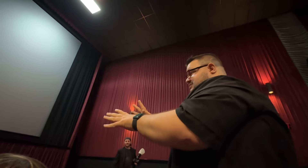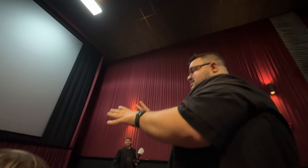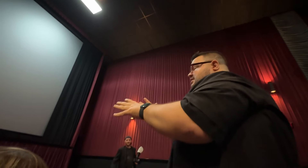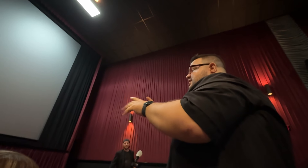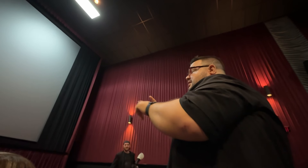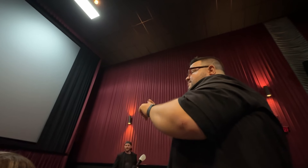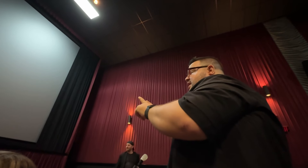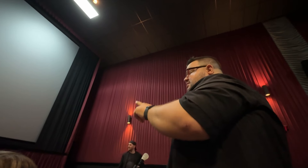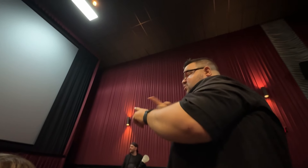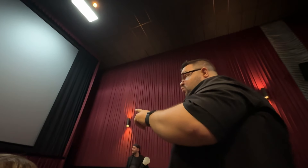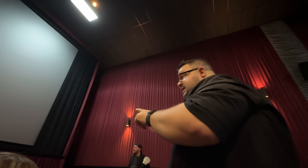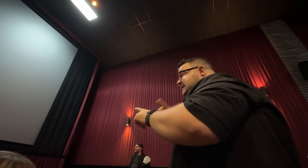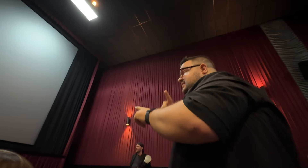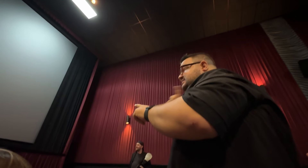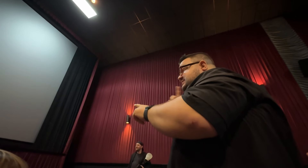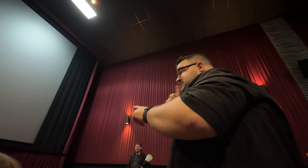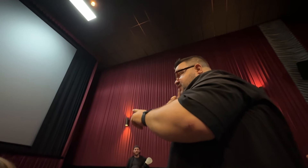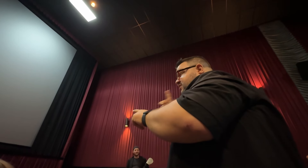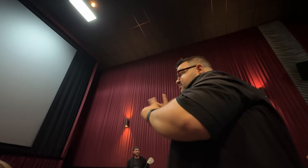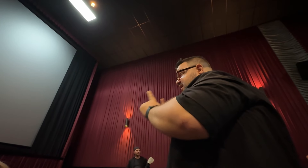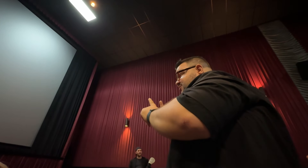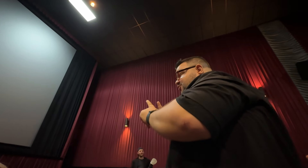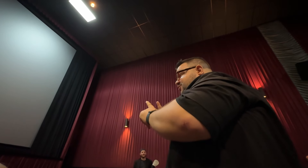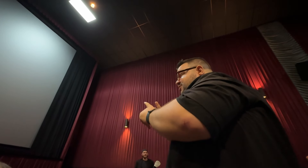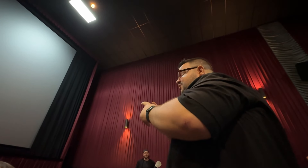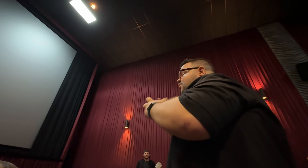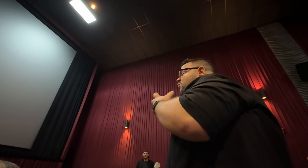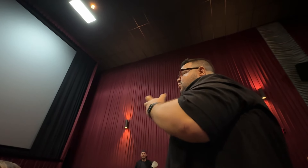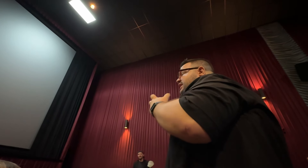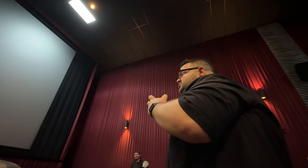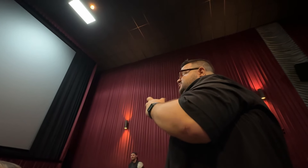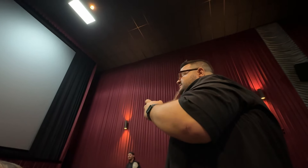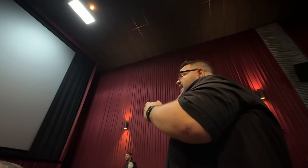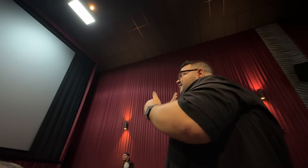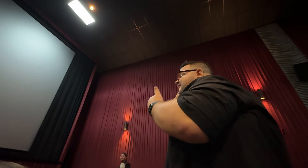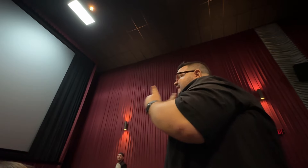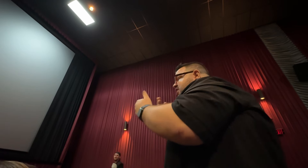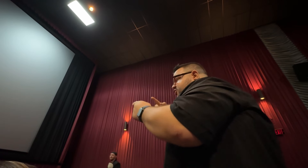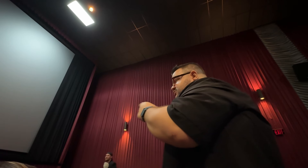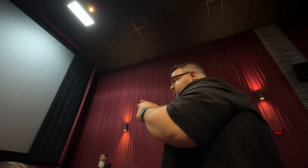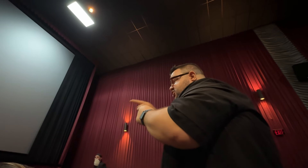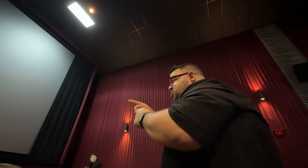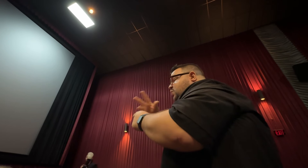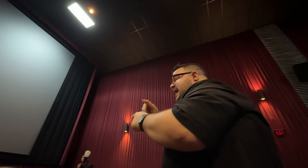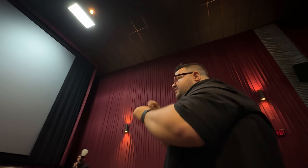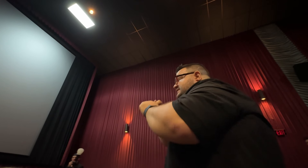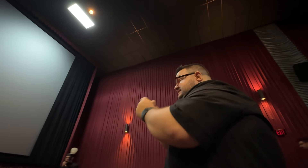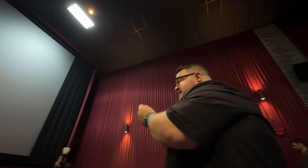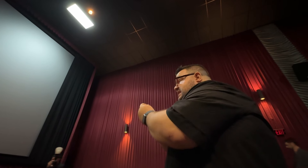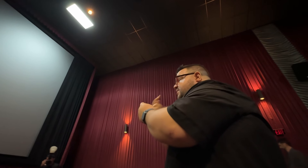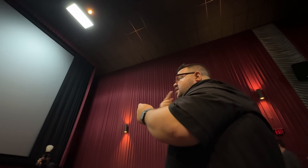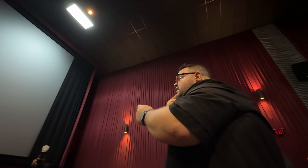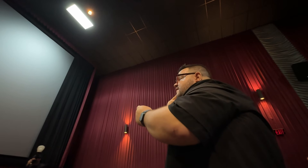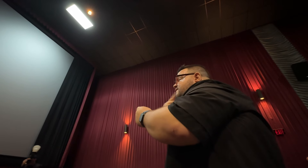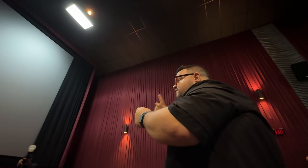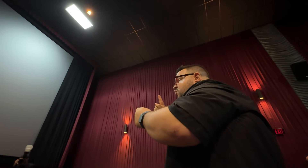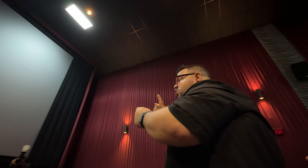Okay, but we as deaf people want to say thank you to you to the team